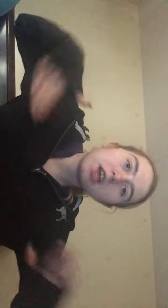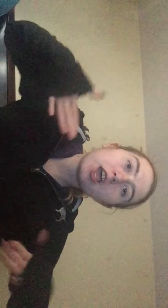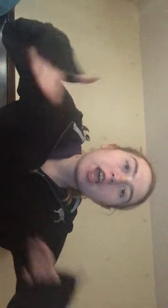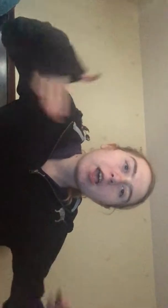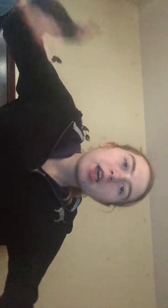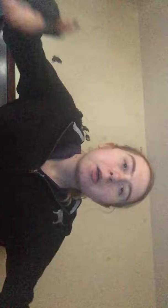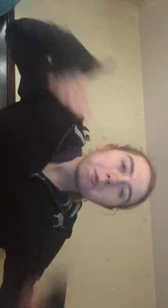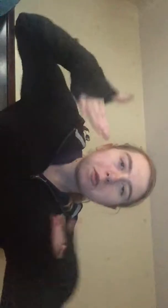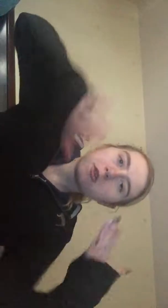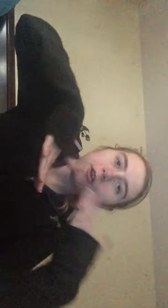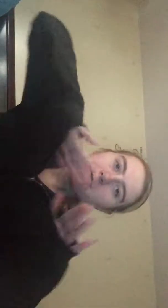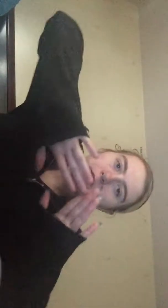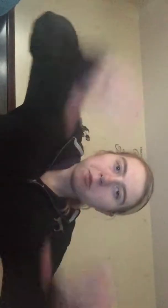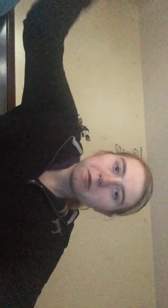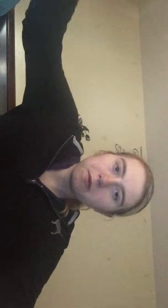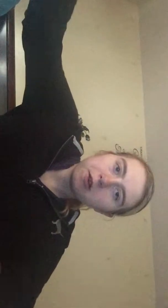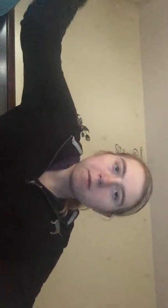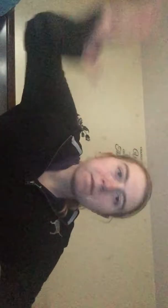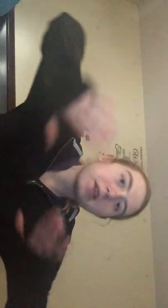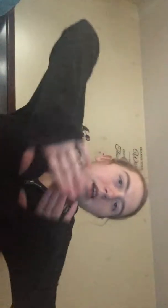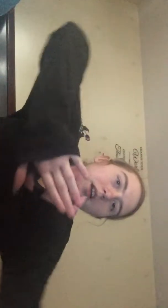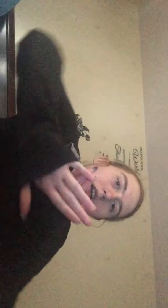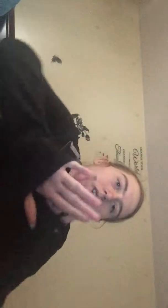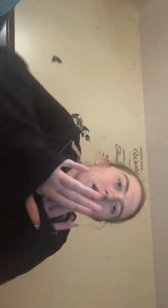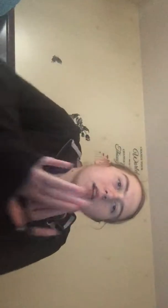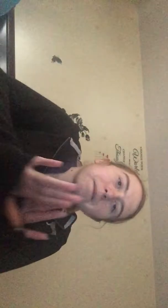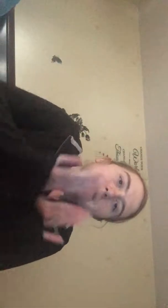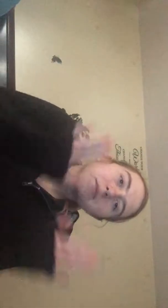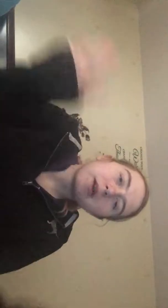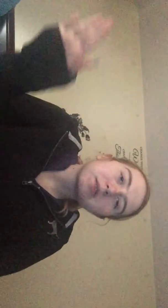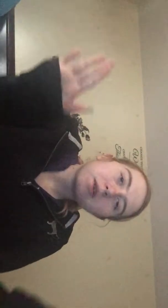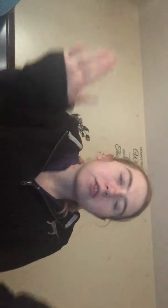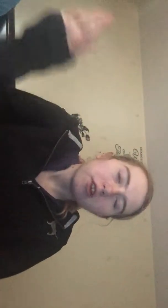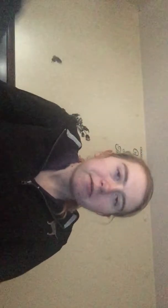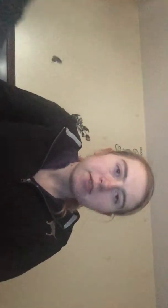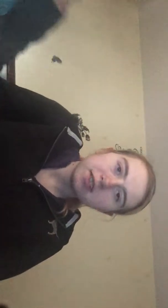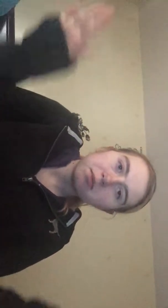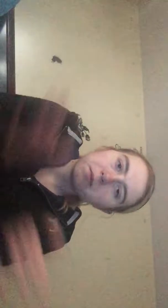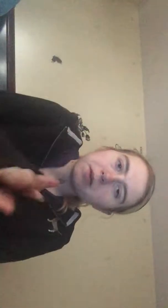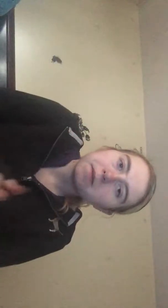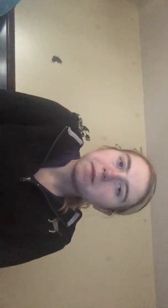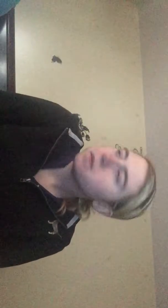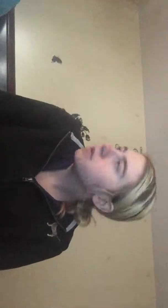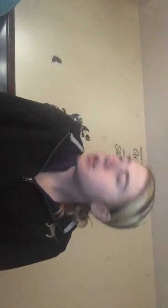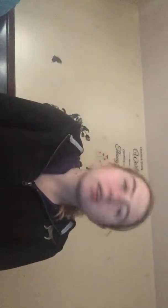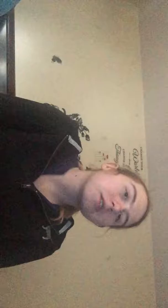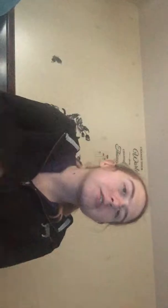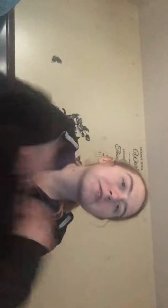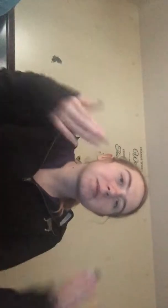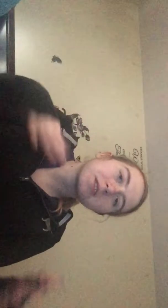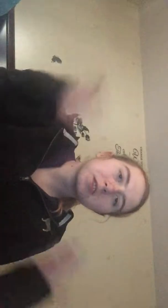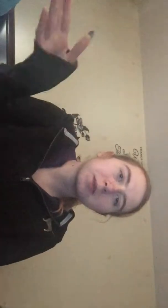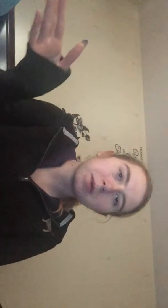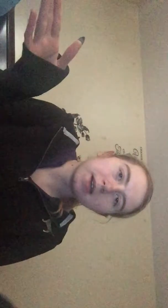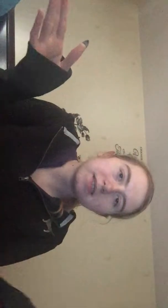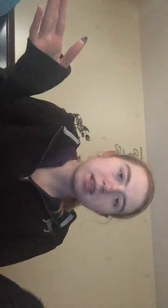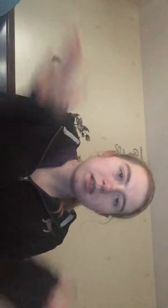with her former friend don't ask why they're not friends anymore but there's reasons why I said